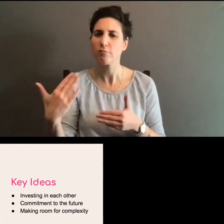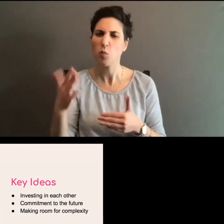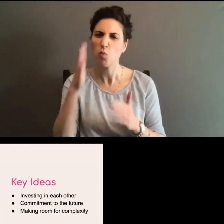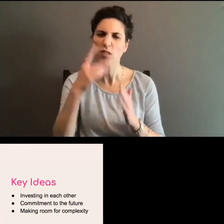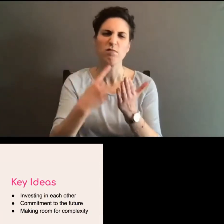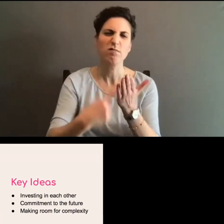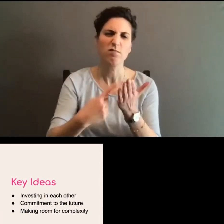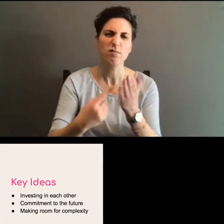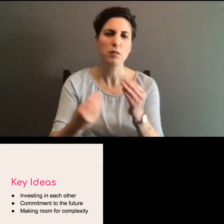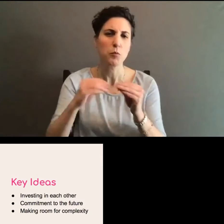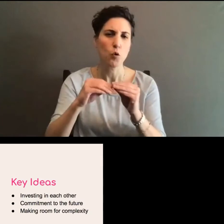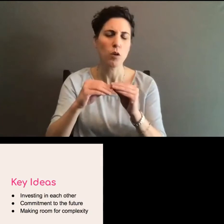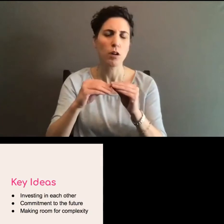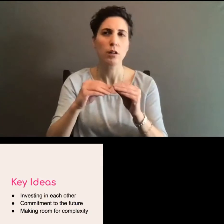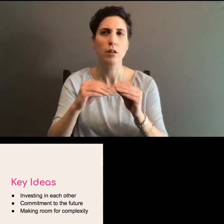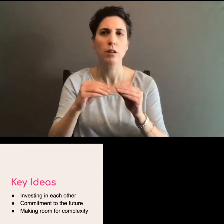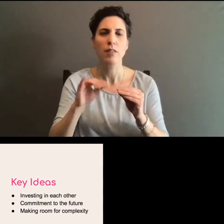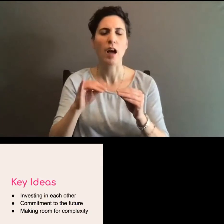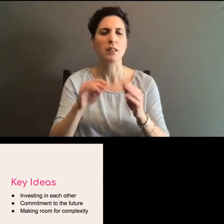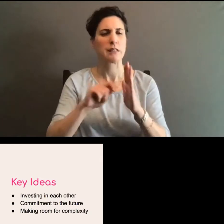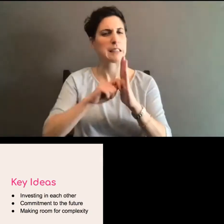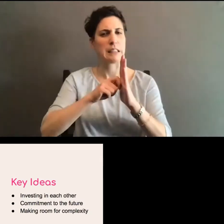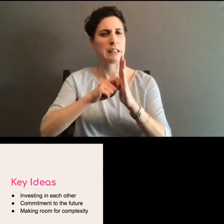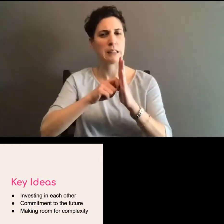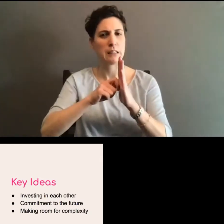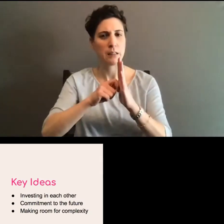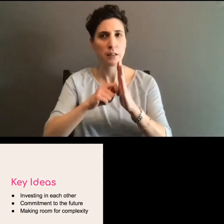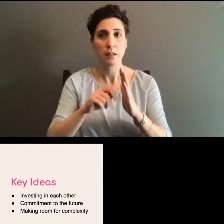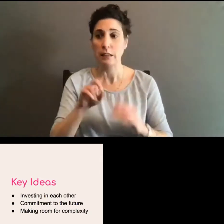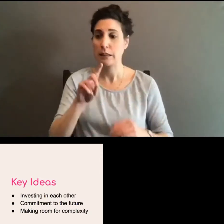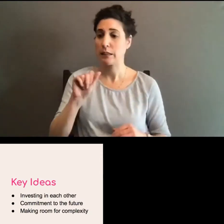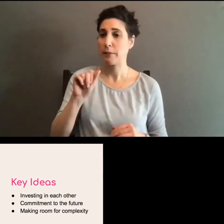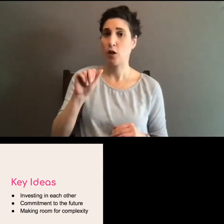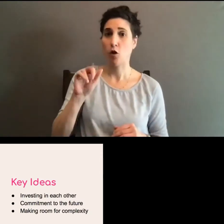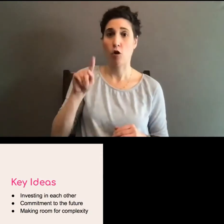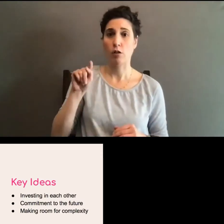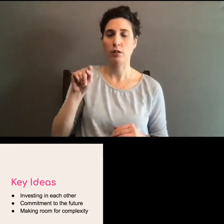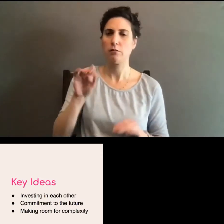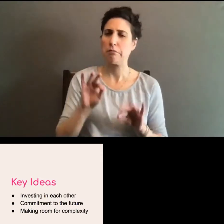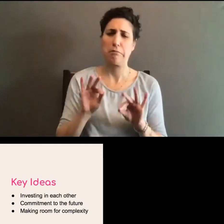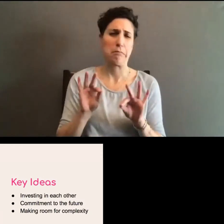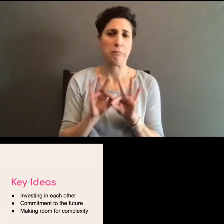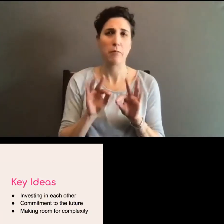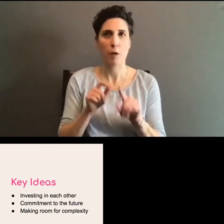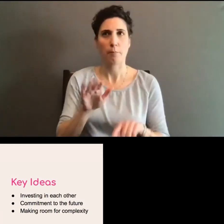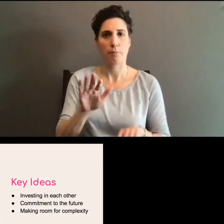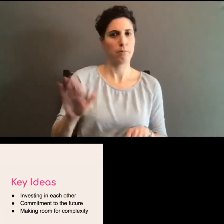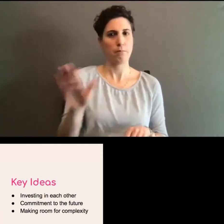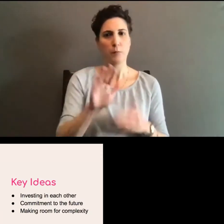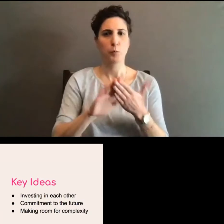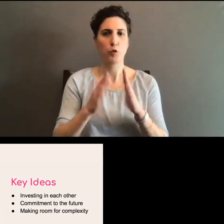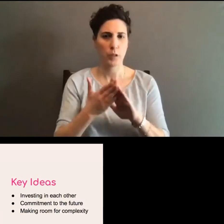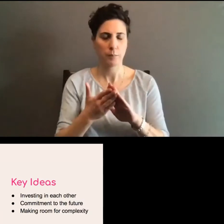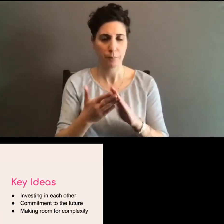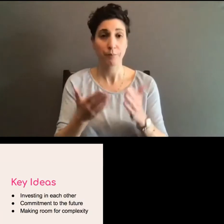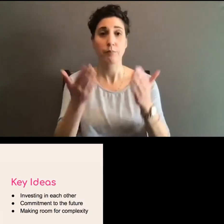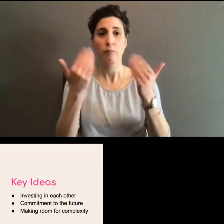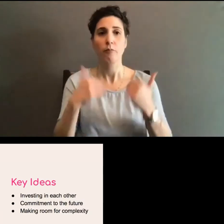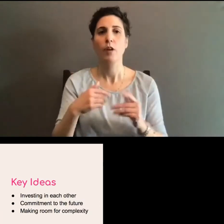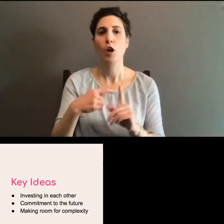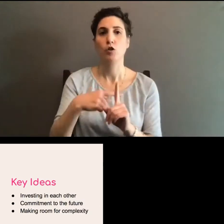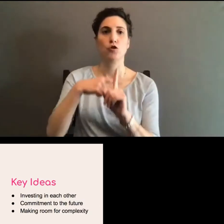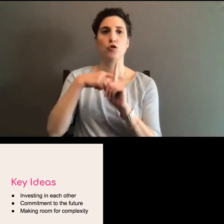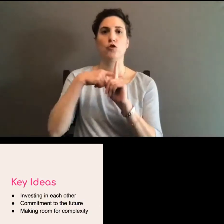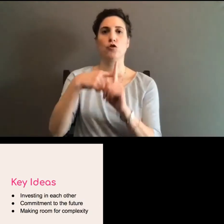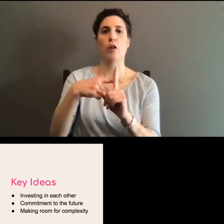point because I think it's perhaps the most important part about what disability arts is. Um, and then targeted programming, you know, what, what does the